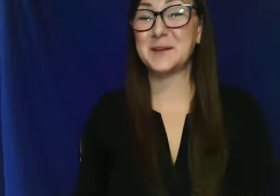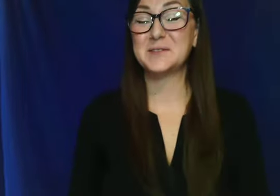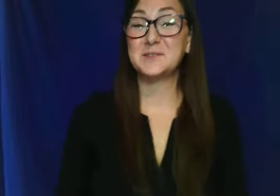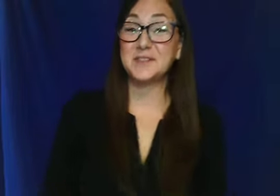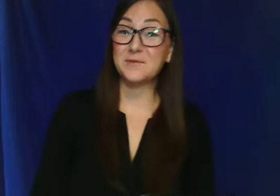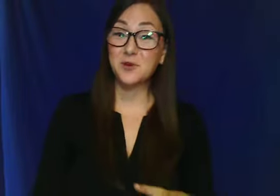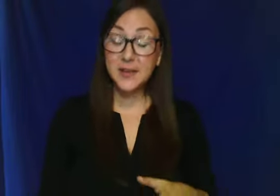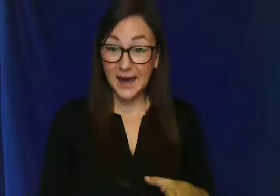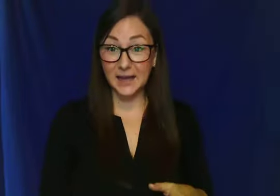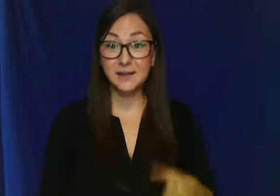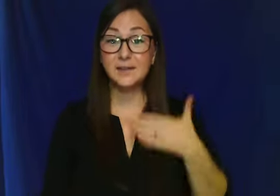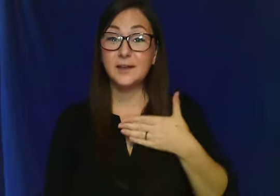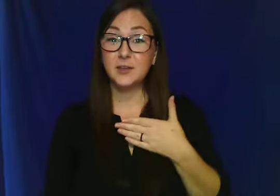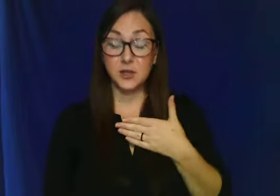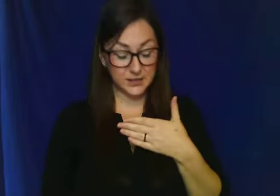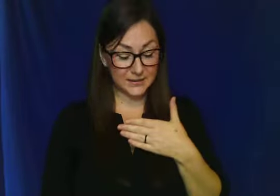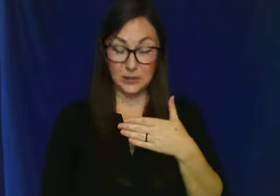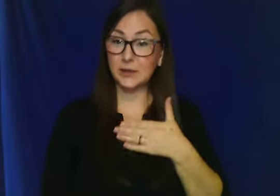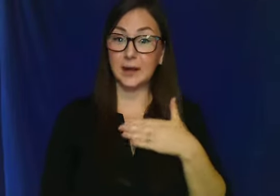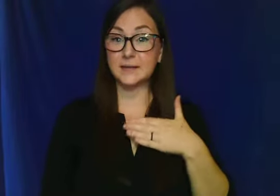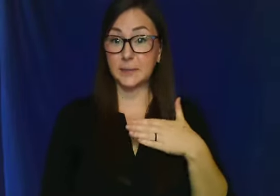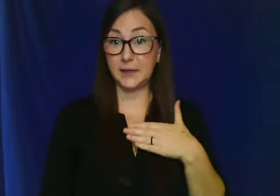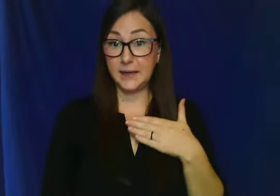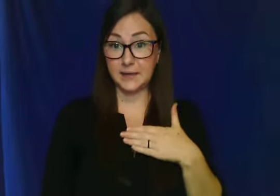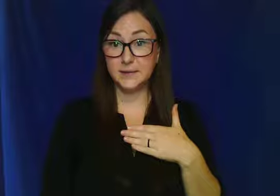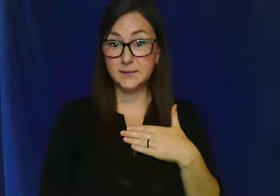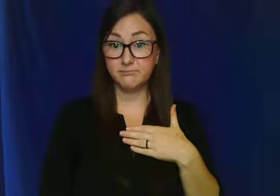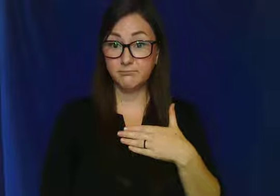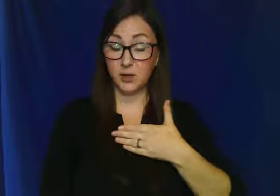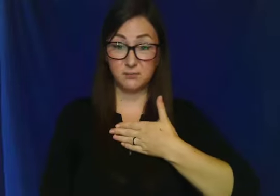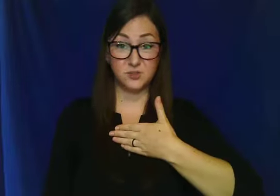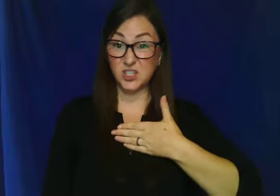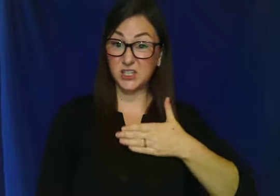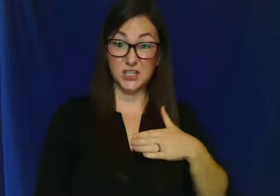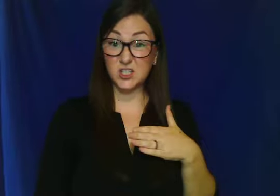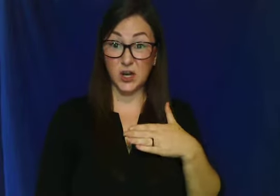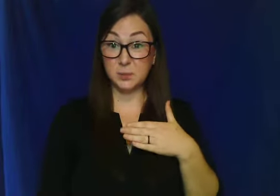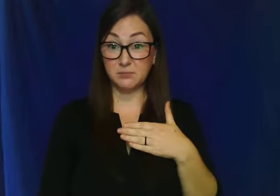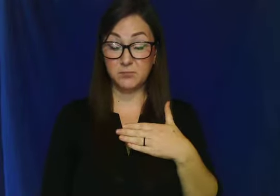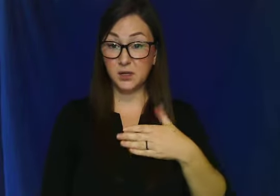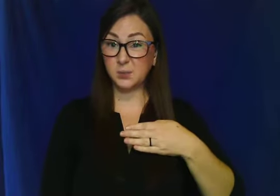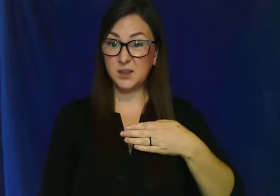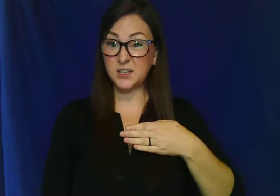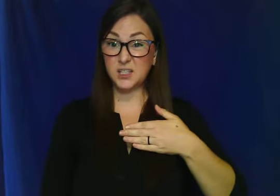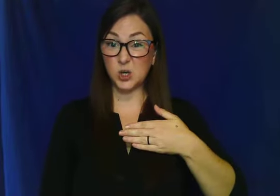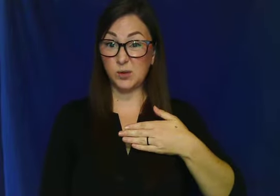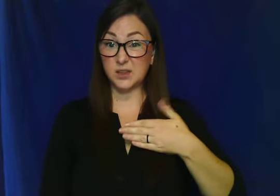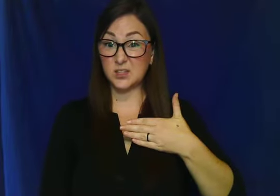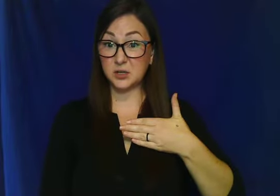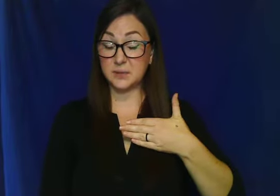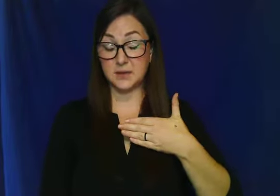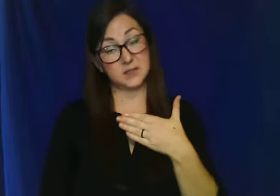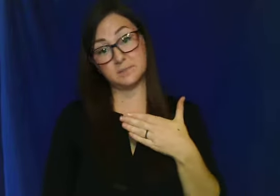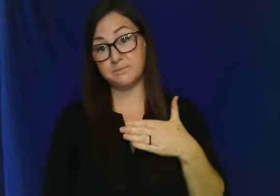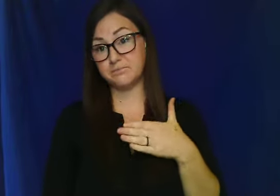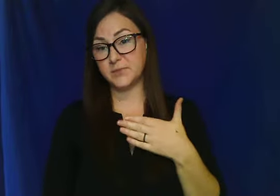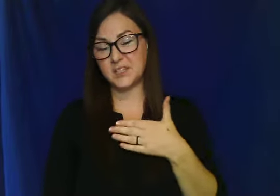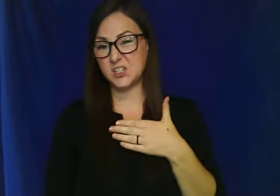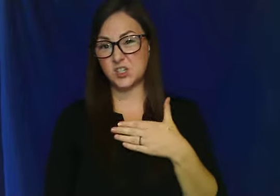So the sign for guide, you're going to take your non-dominant hand. Okay, just in this shape. Could be this, could be this, could be this. This is just